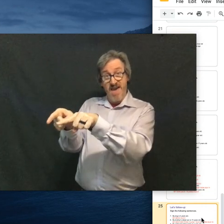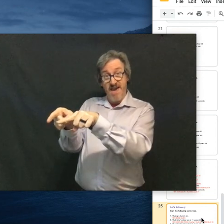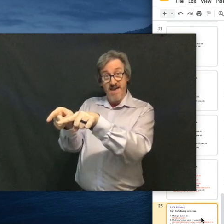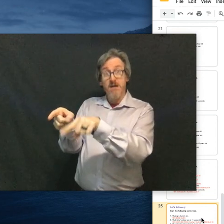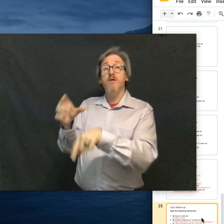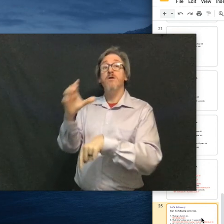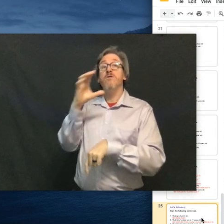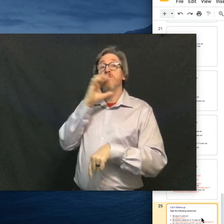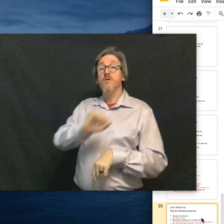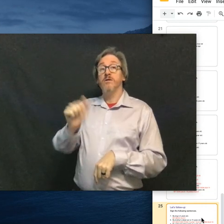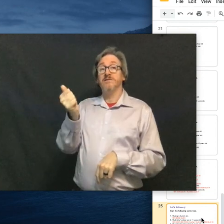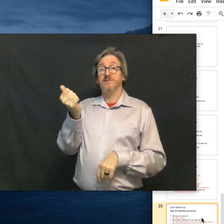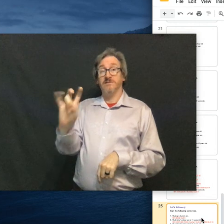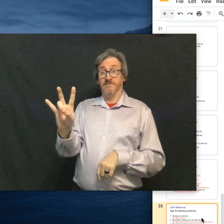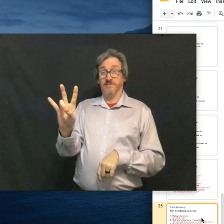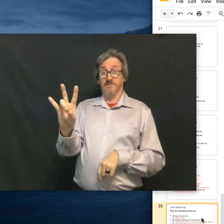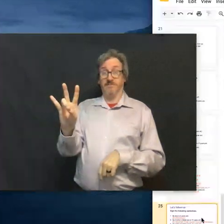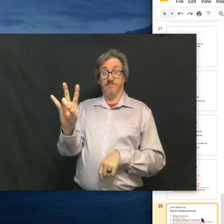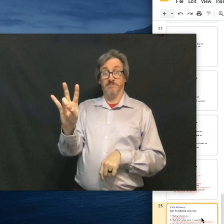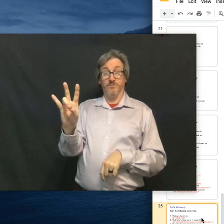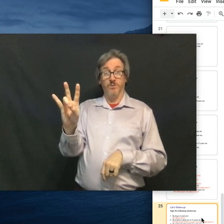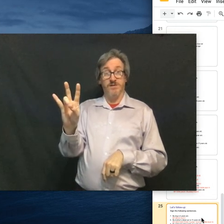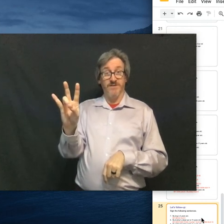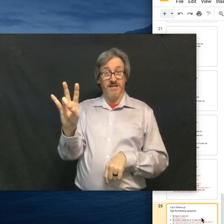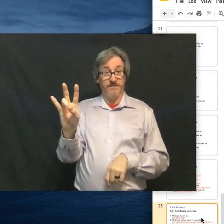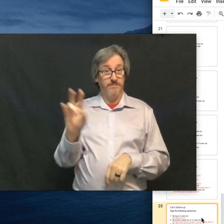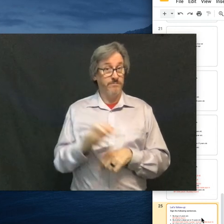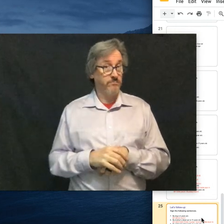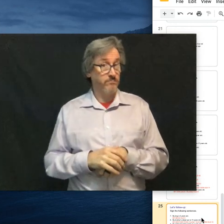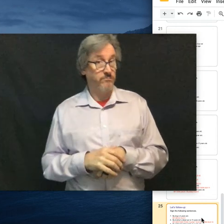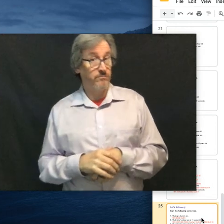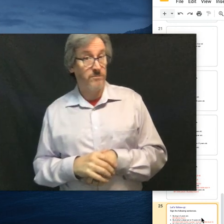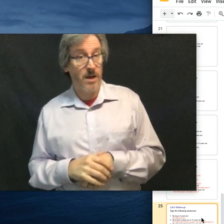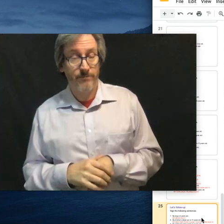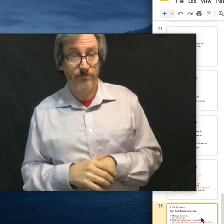So, when they are 17.